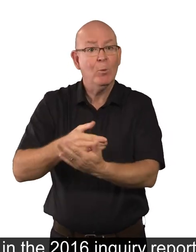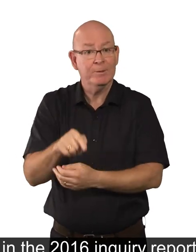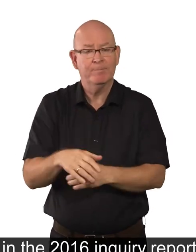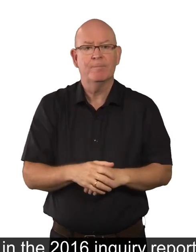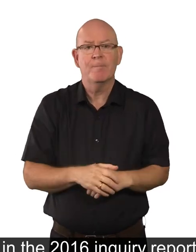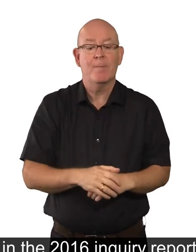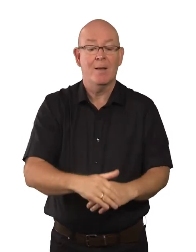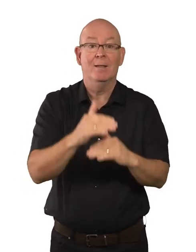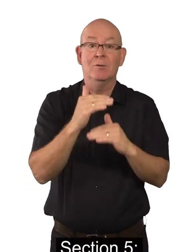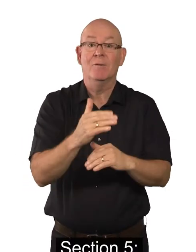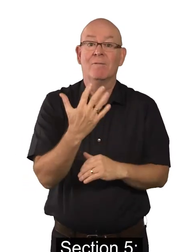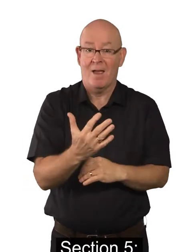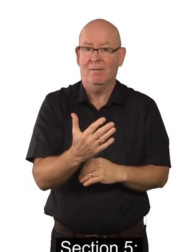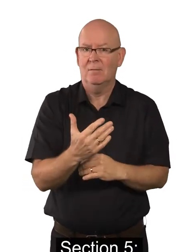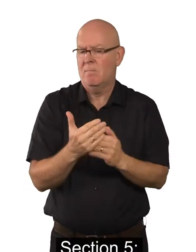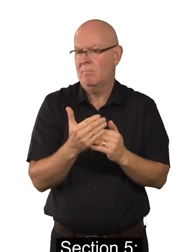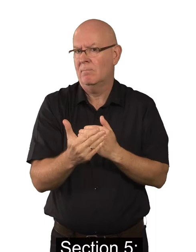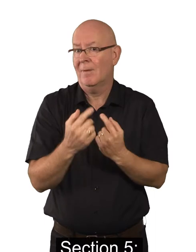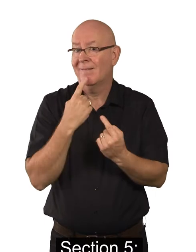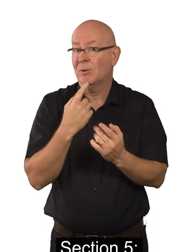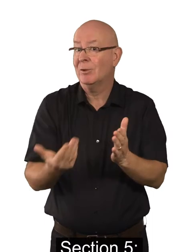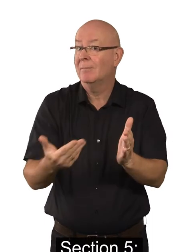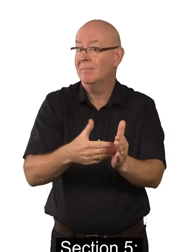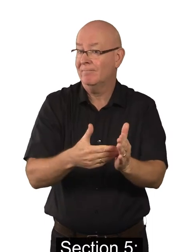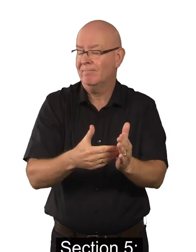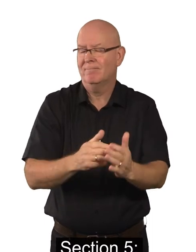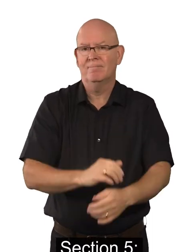Report. Section 5 Further information